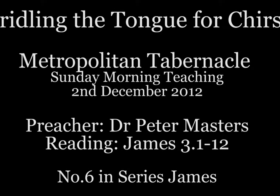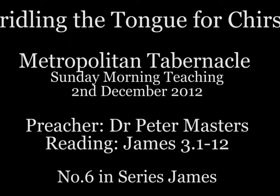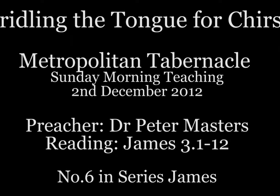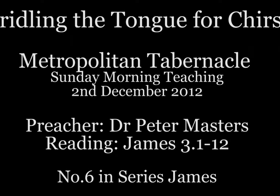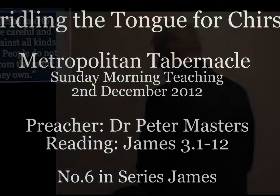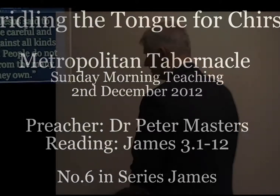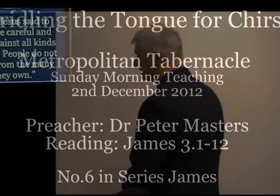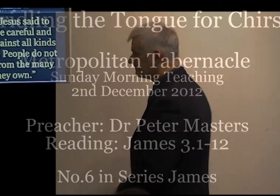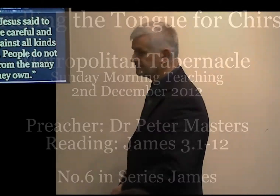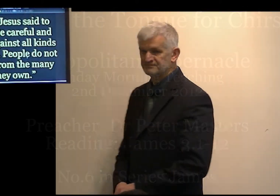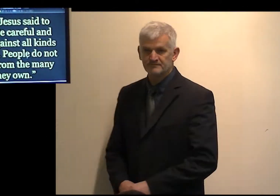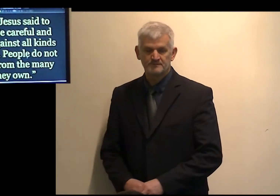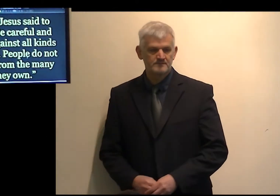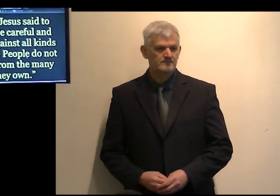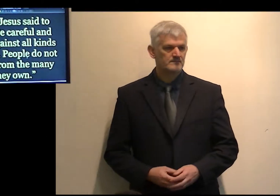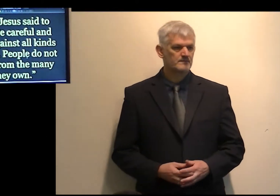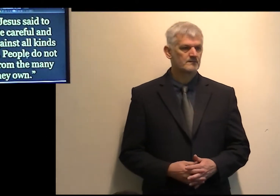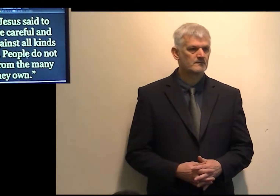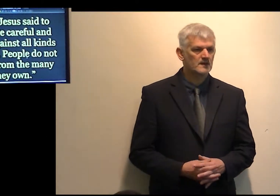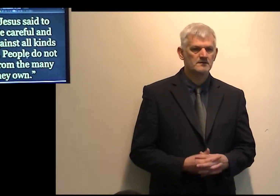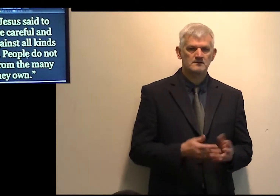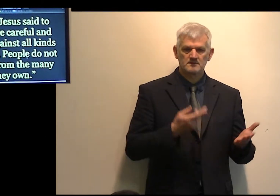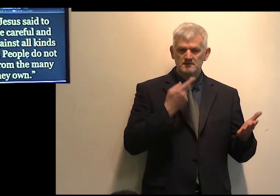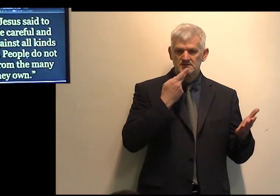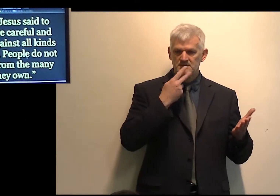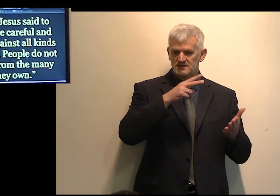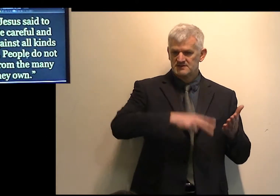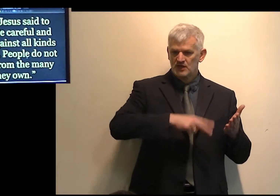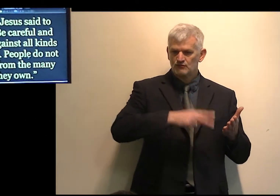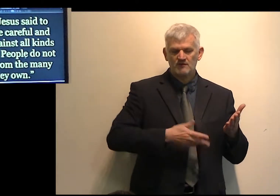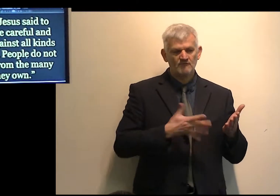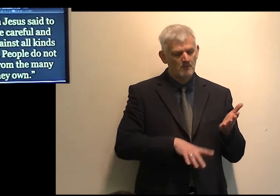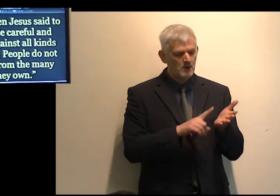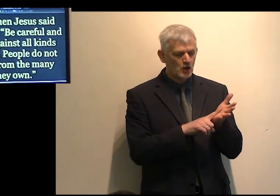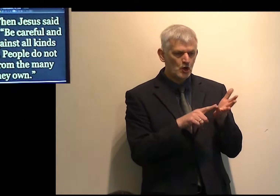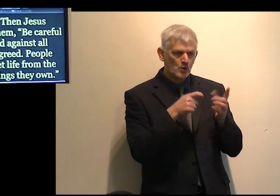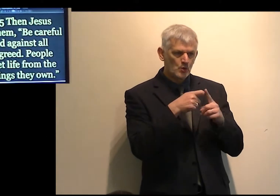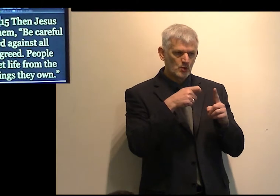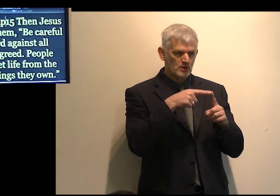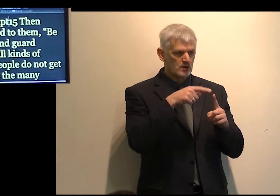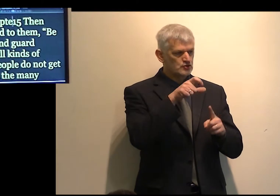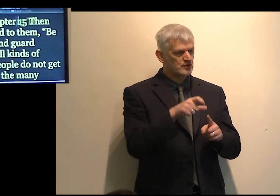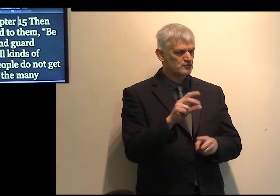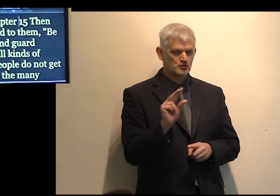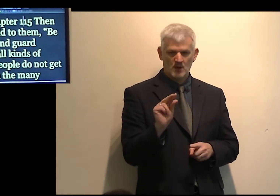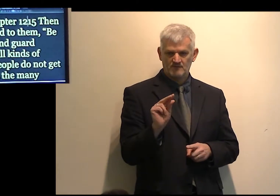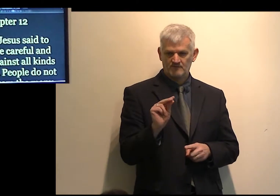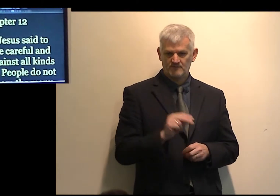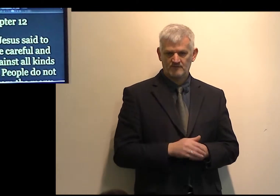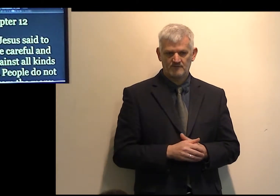The scripture reading is from the Gospel of Luke, Chapter 12, the Gospel of Luke,